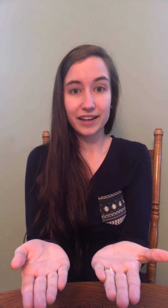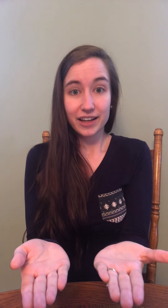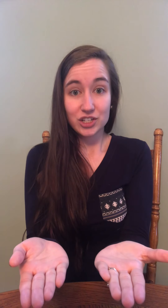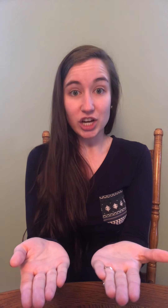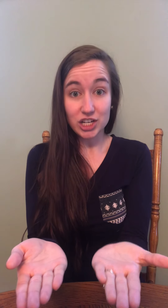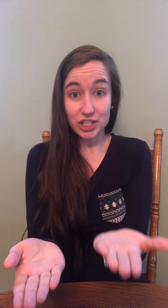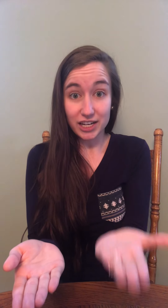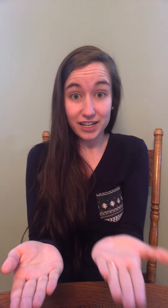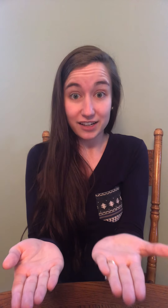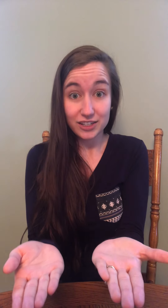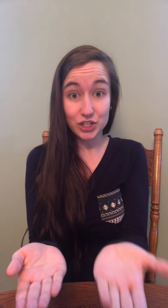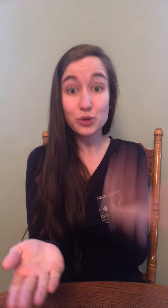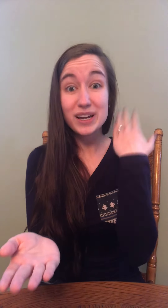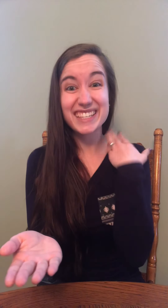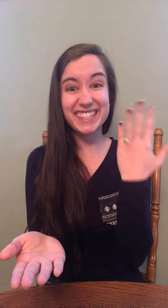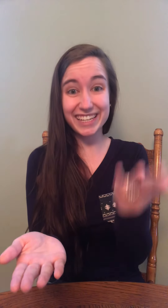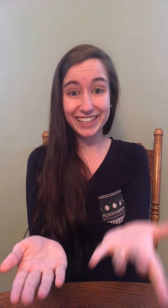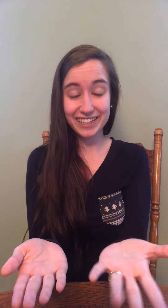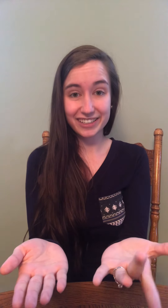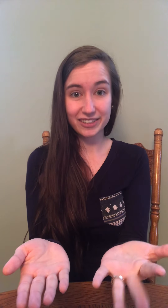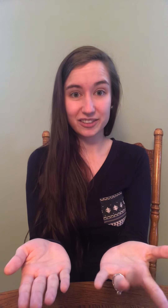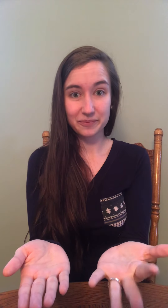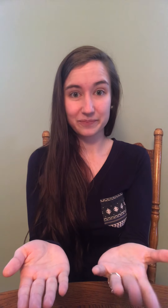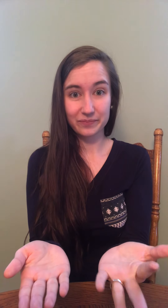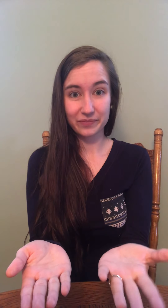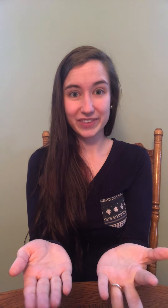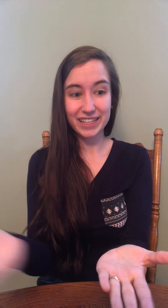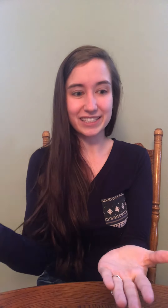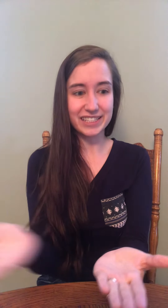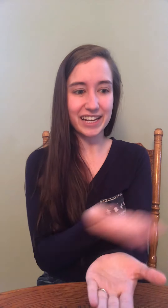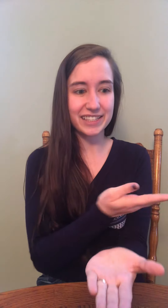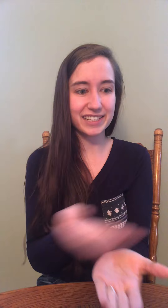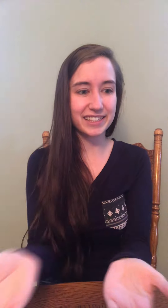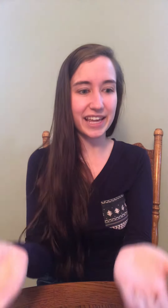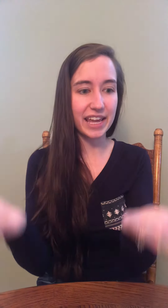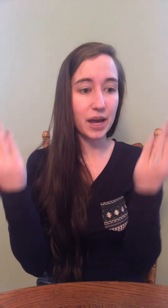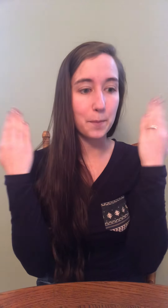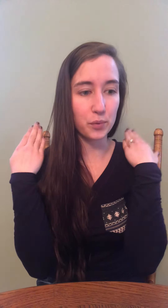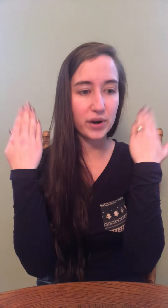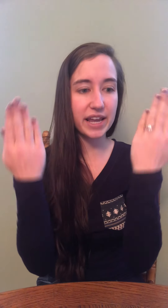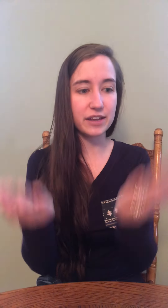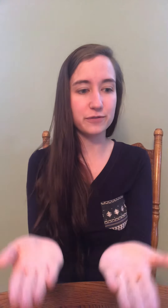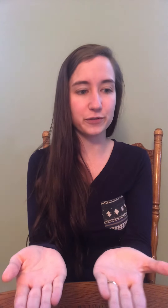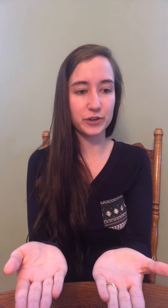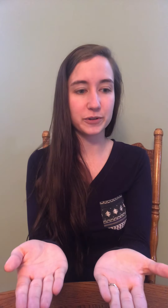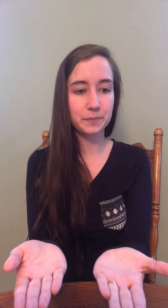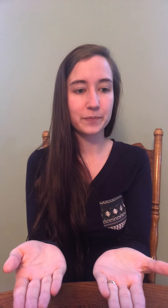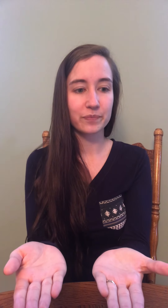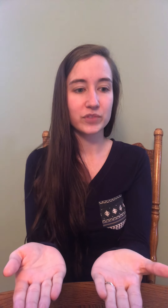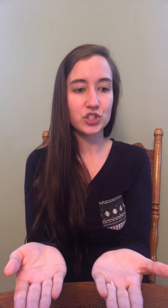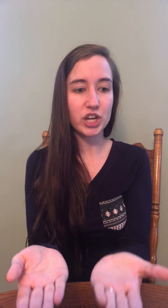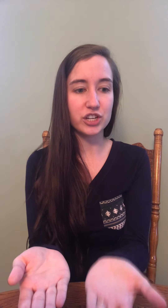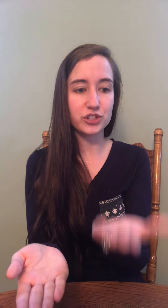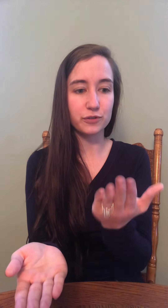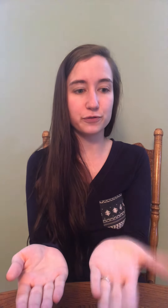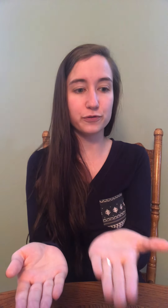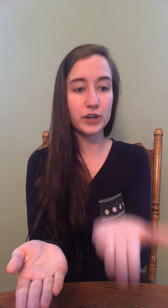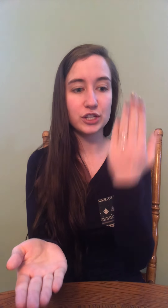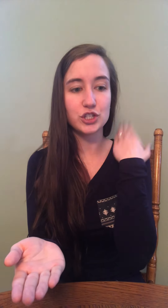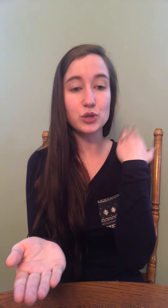Change the n to sk. Dusk. Say brave. Change the v to